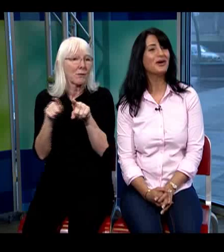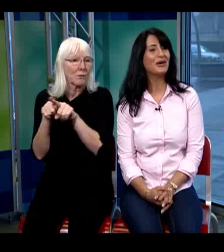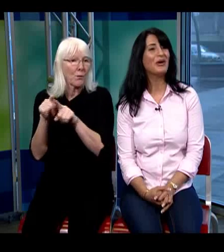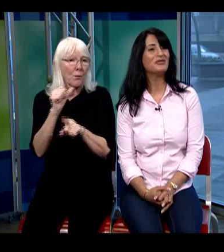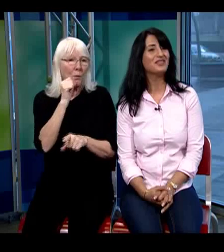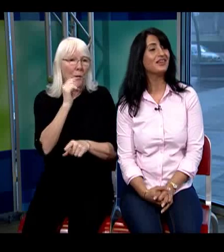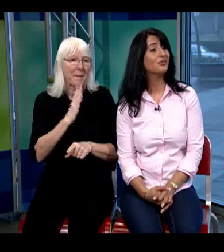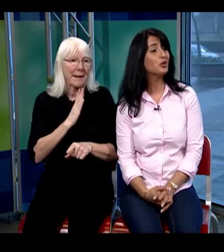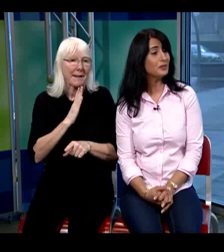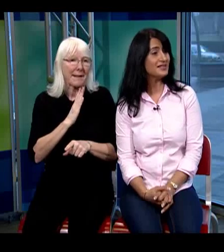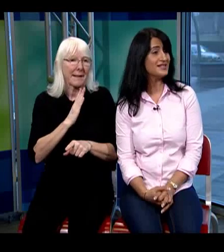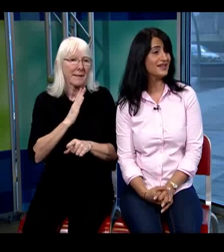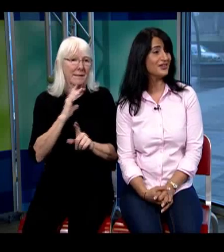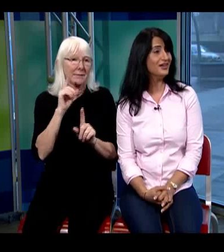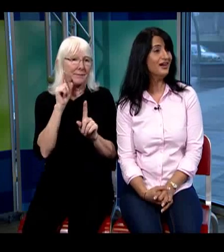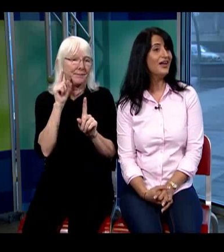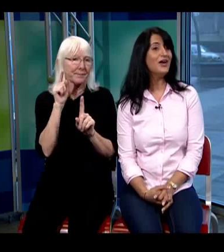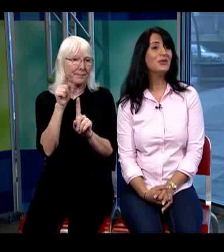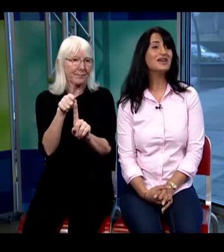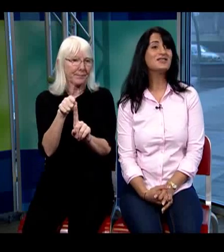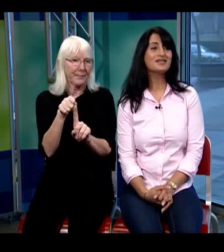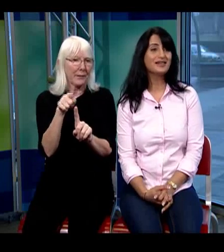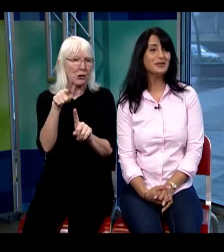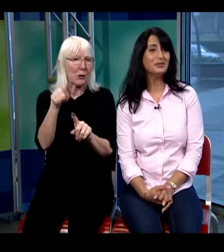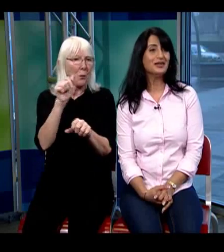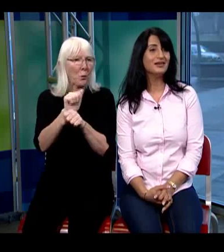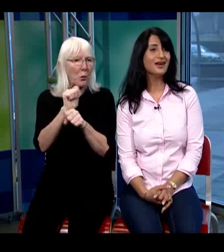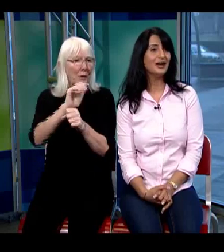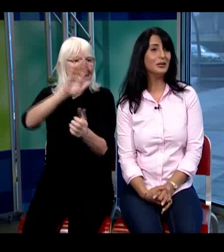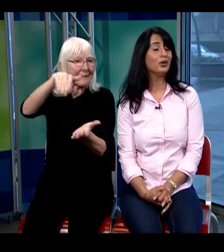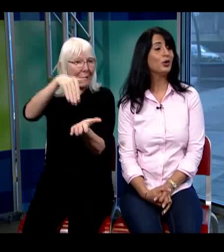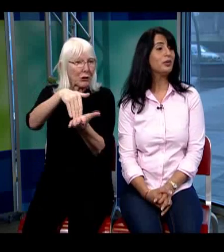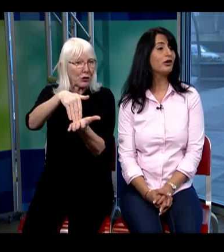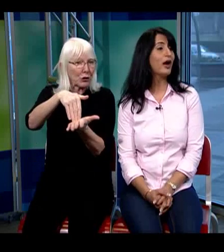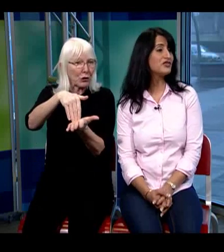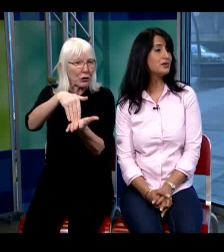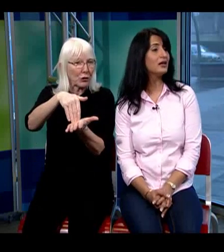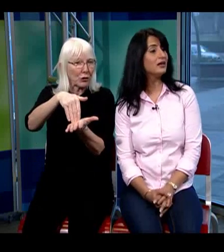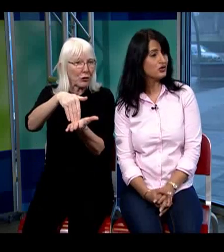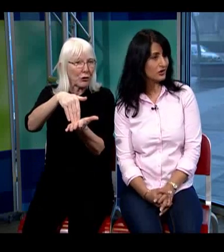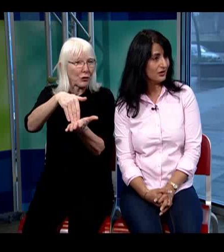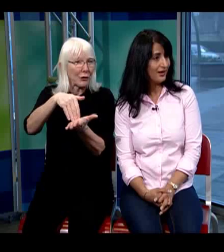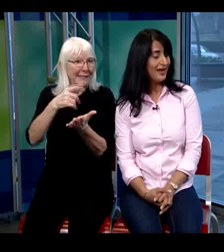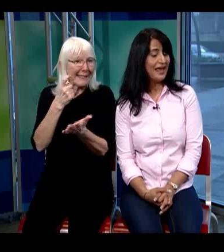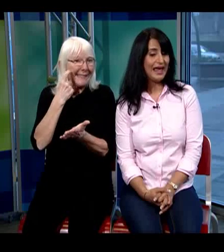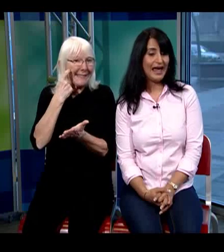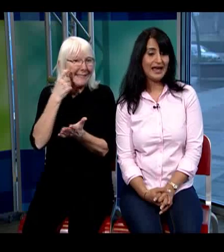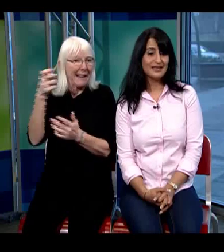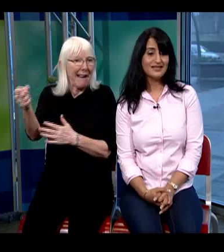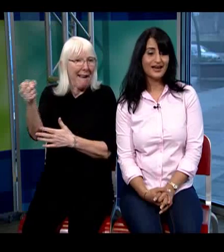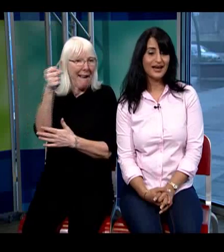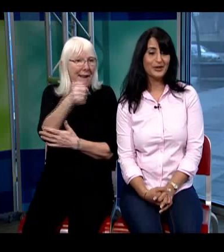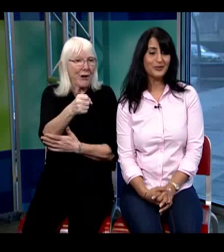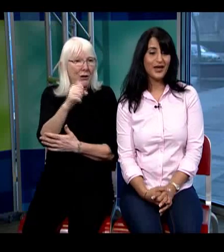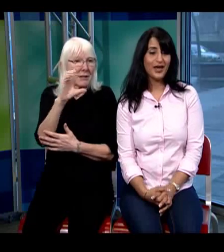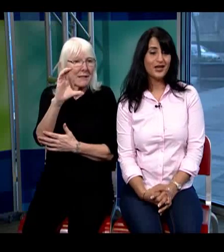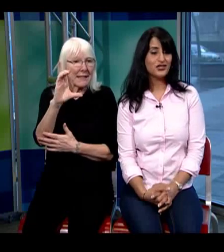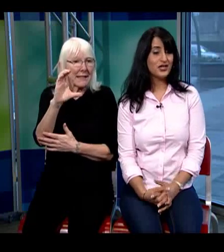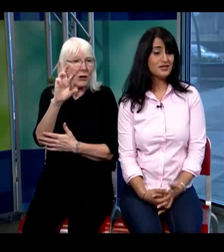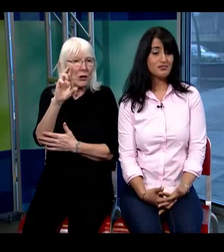part of the work bc center who has recently been employed by craftsman collision and she's